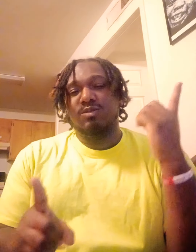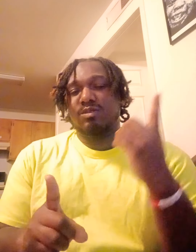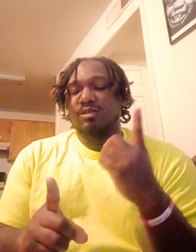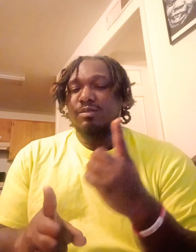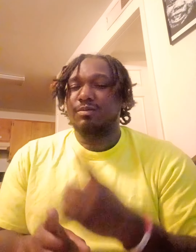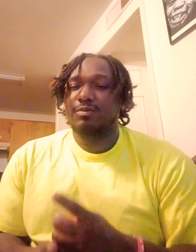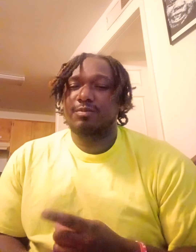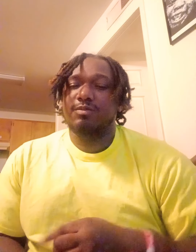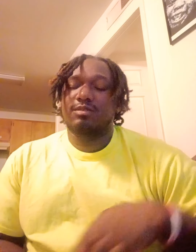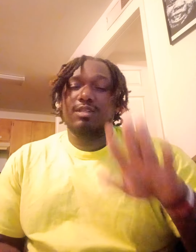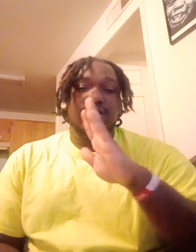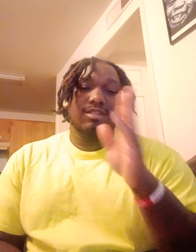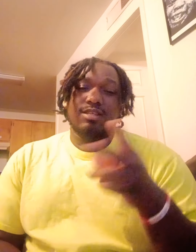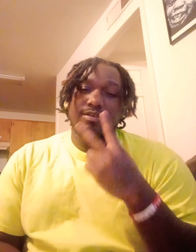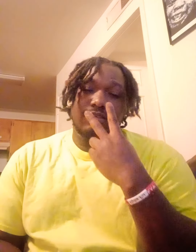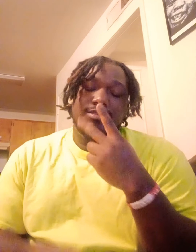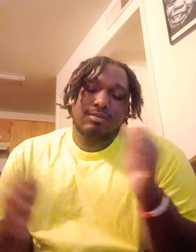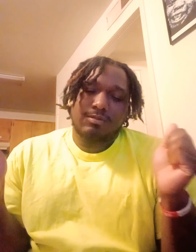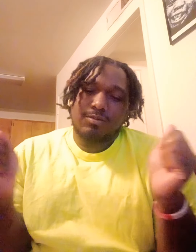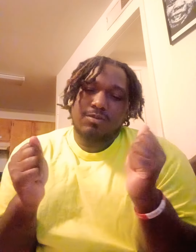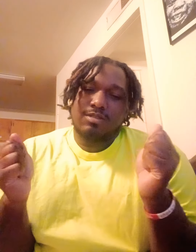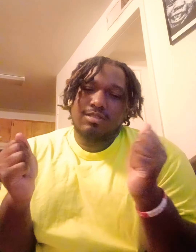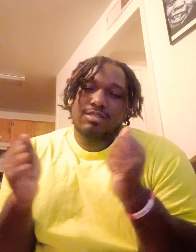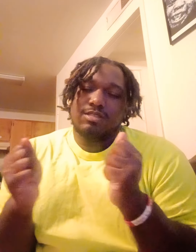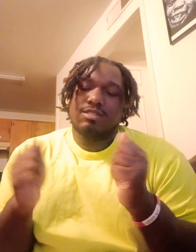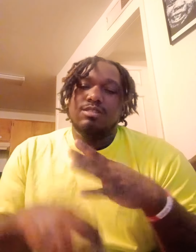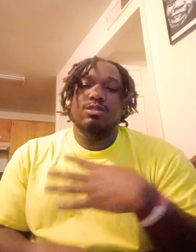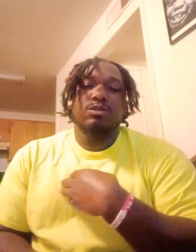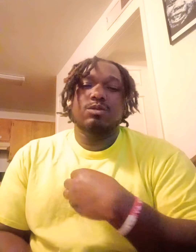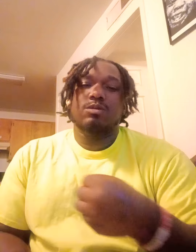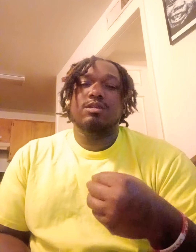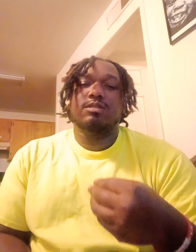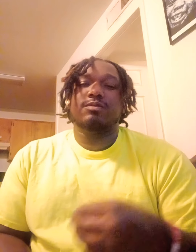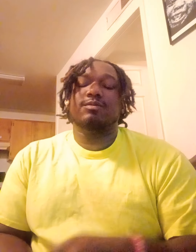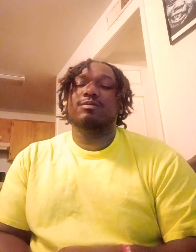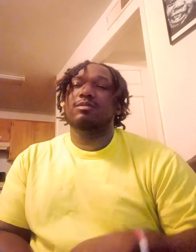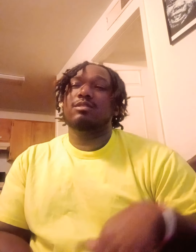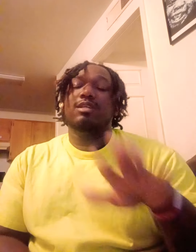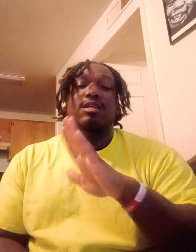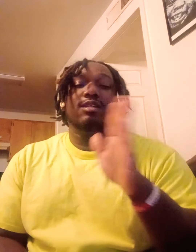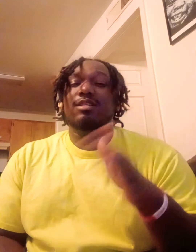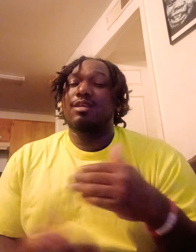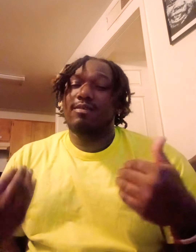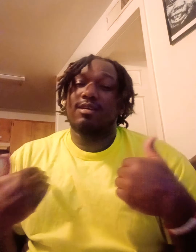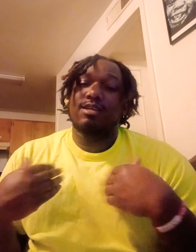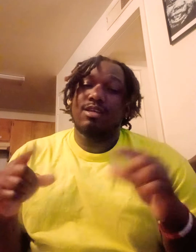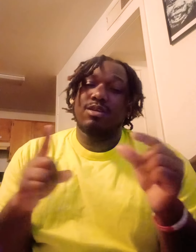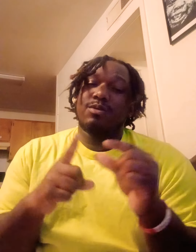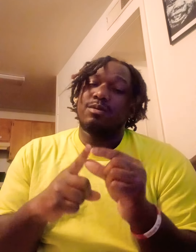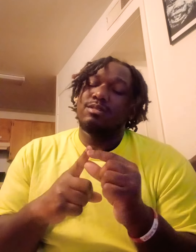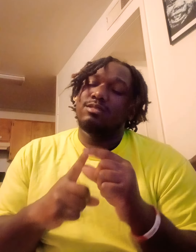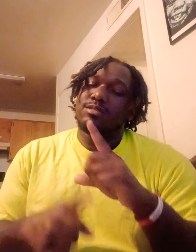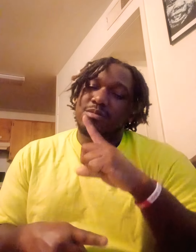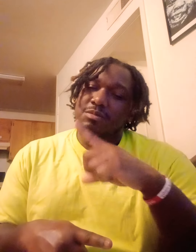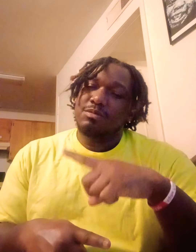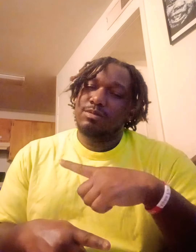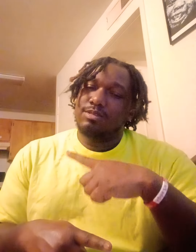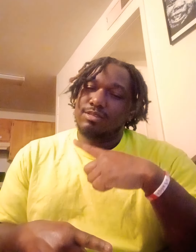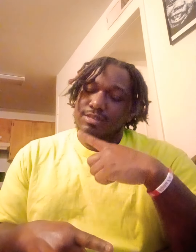bad Never seen a wind to show Never had words to receive